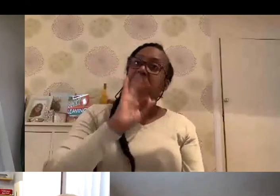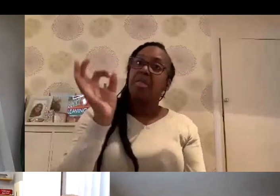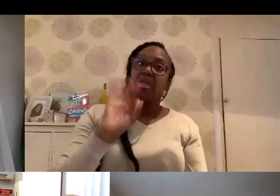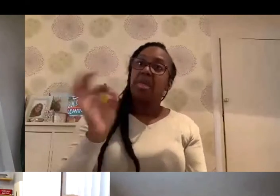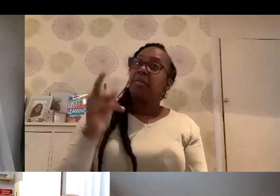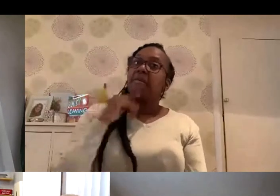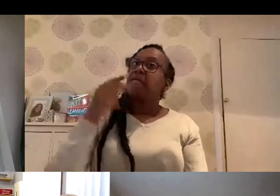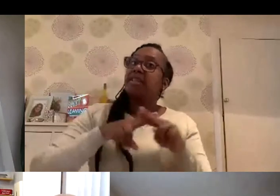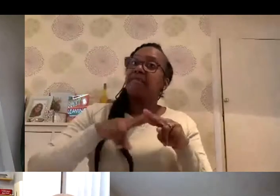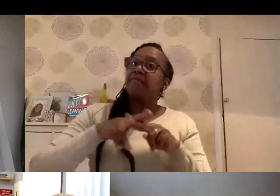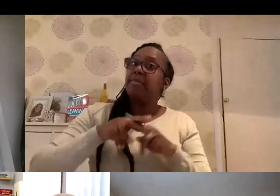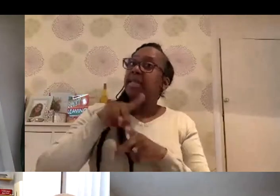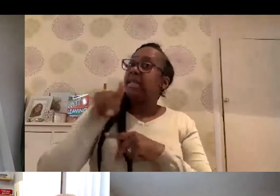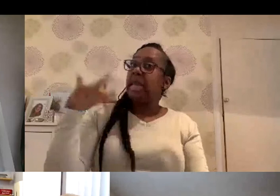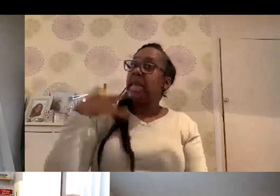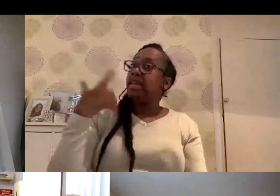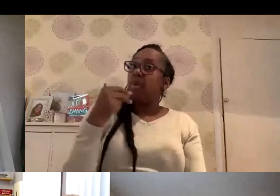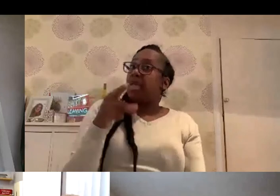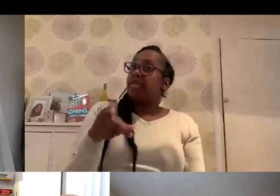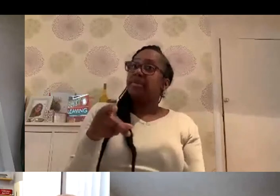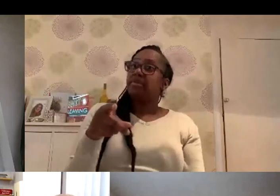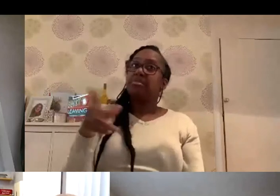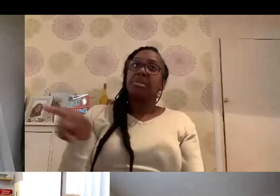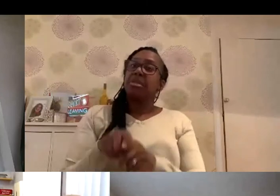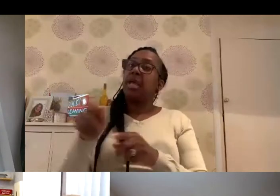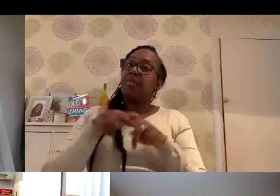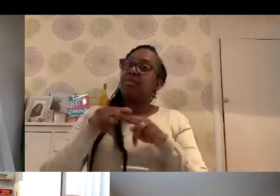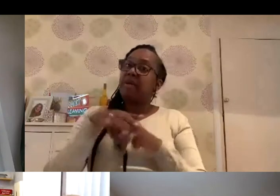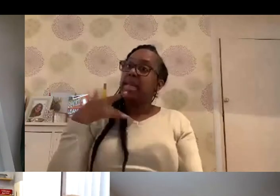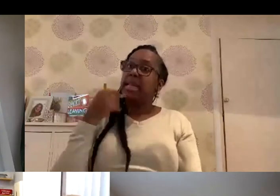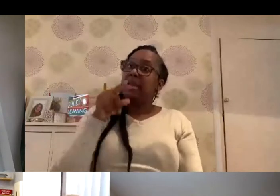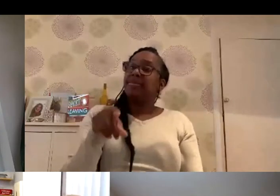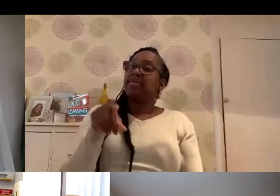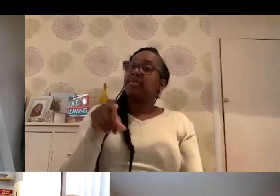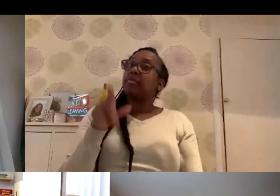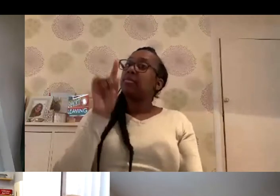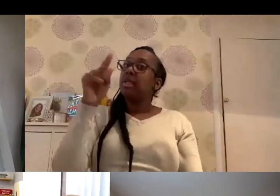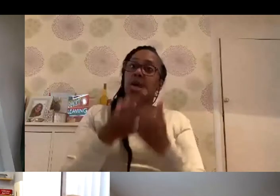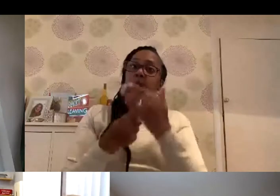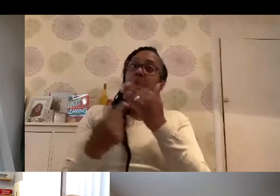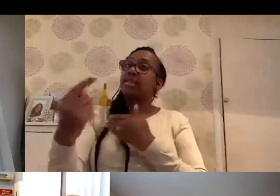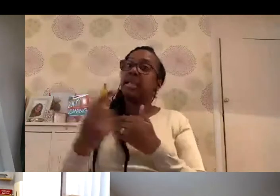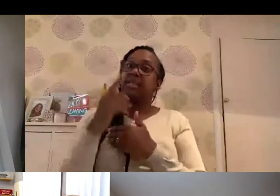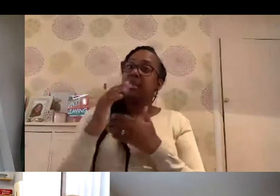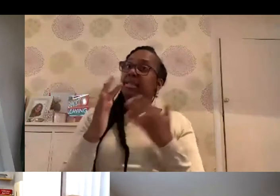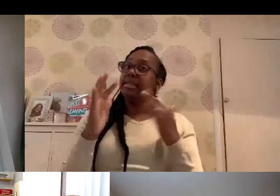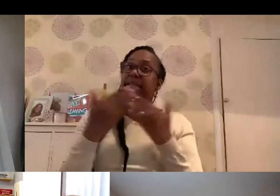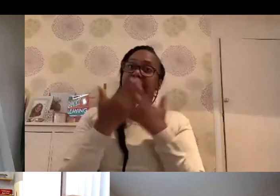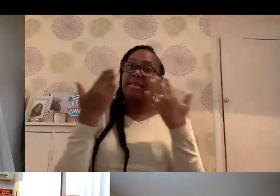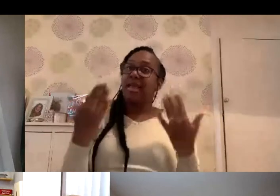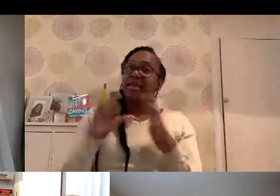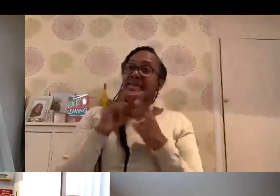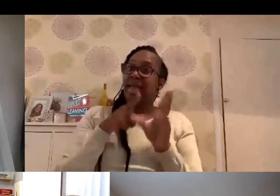it's a family member that she's living with, as with any other family member, they go into isolation for 10 days. So if somebody's